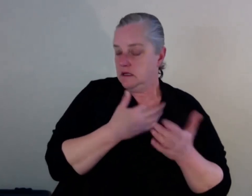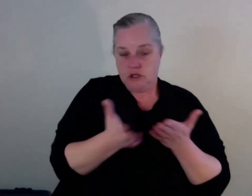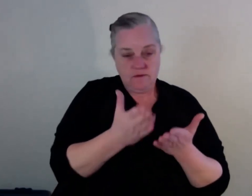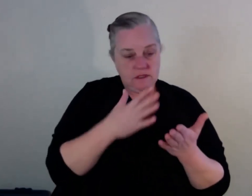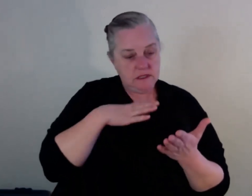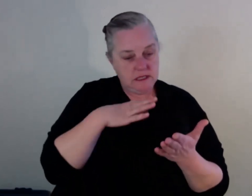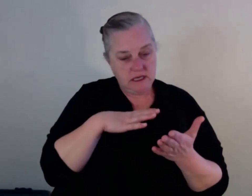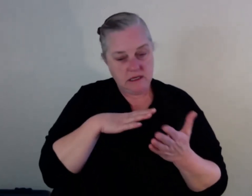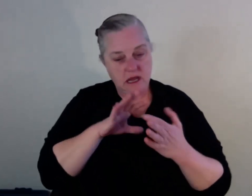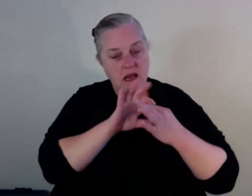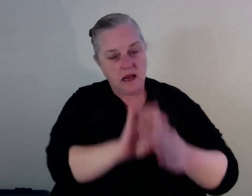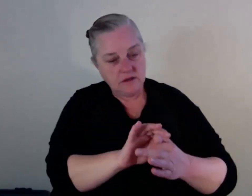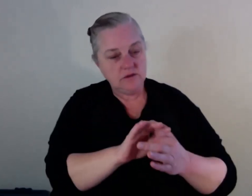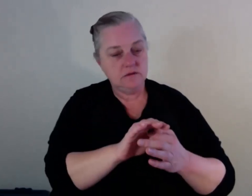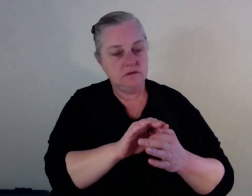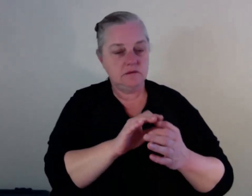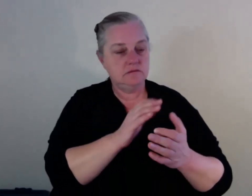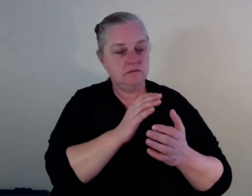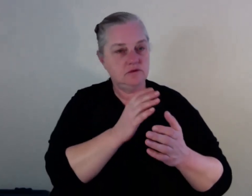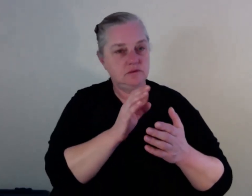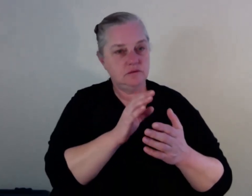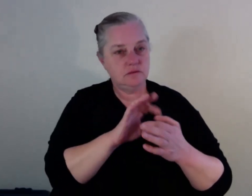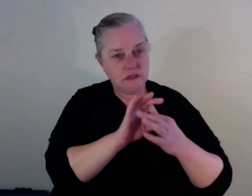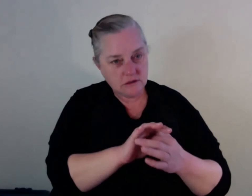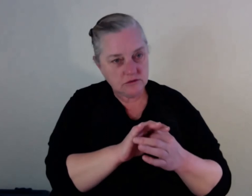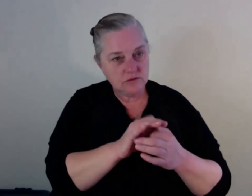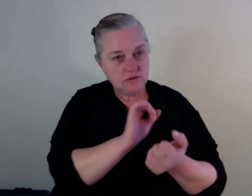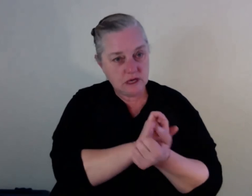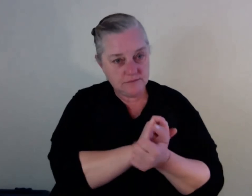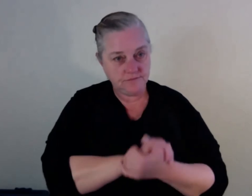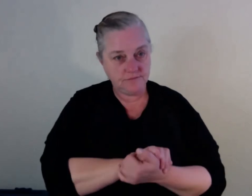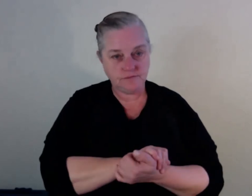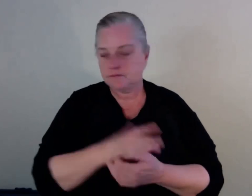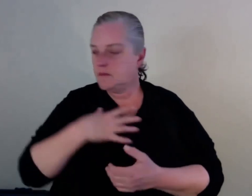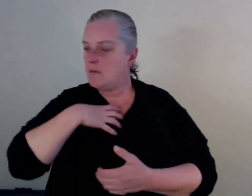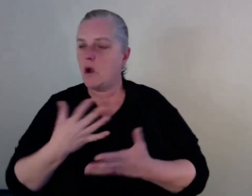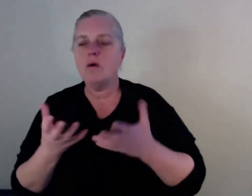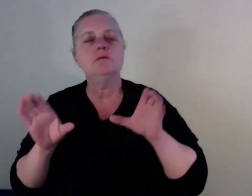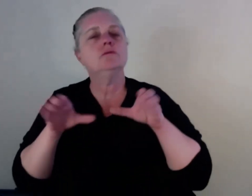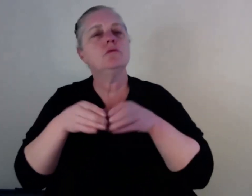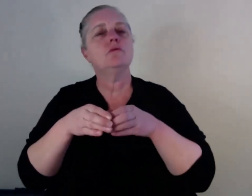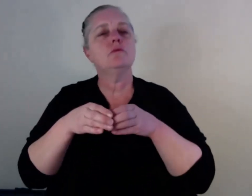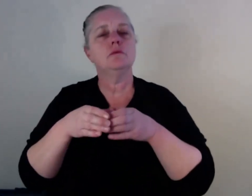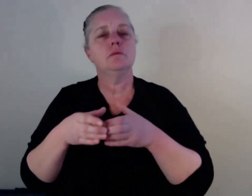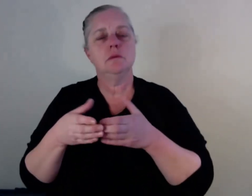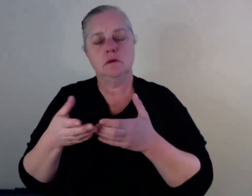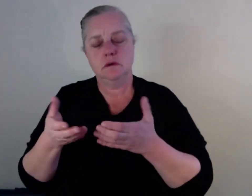discussions. I've heard people saying, because if I go and come and talk to you guys one-on-one, if I talk to my counsellor, I think I'm the only one